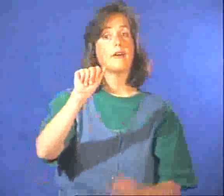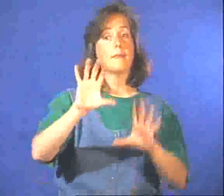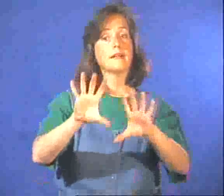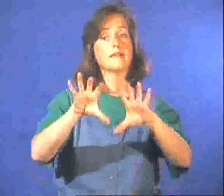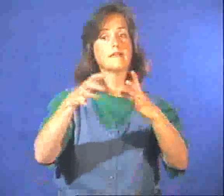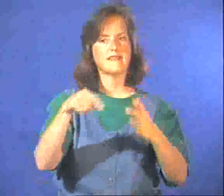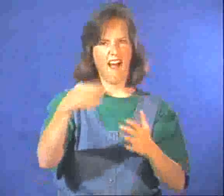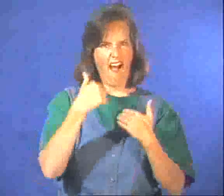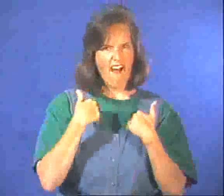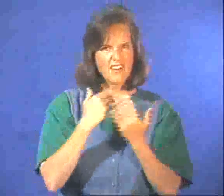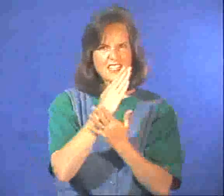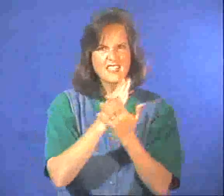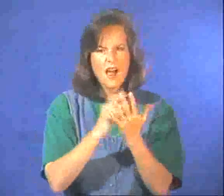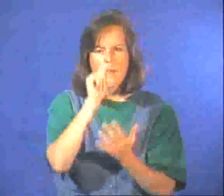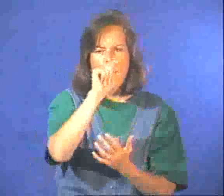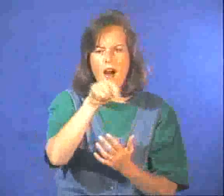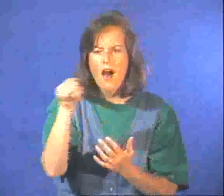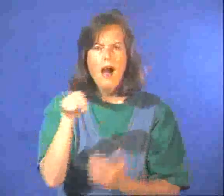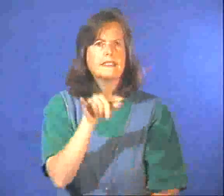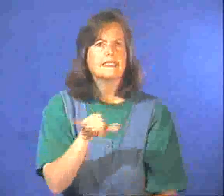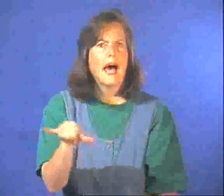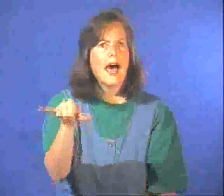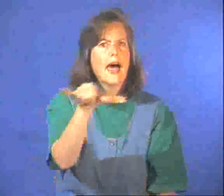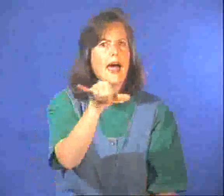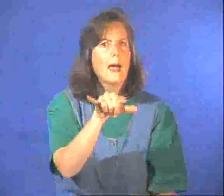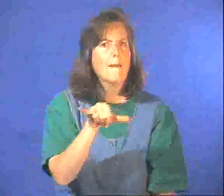And they have certain things in common.